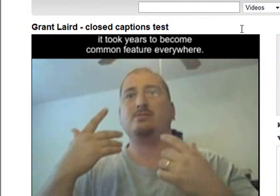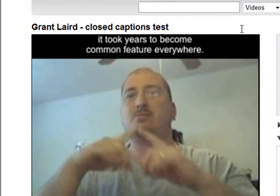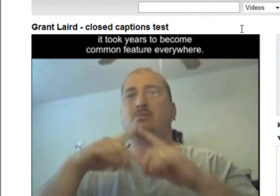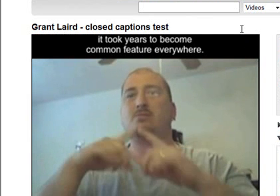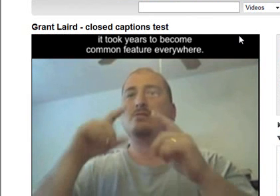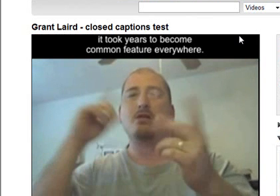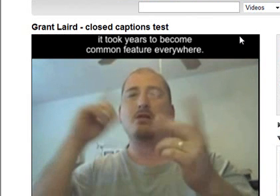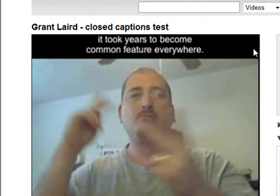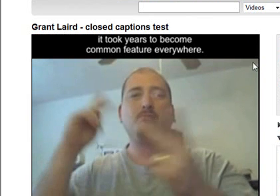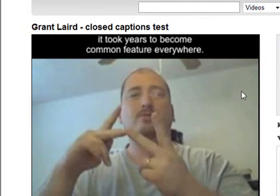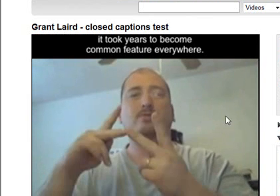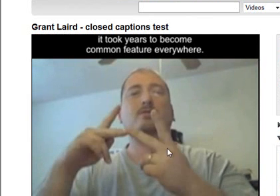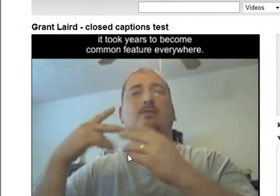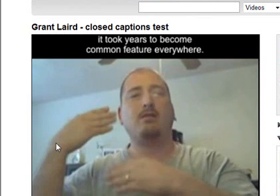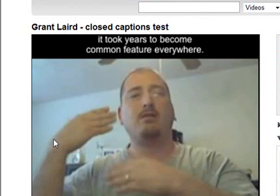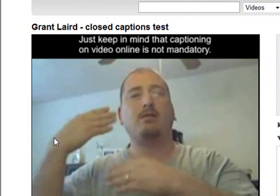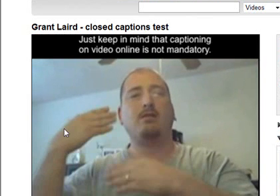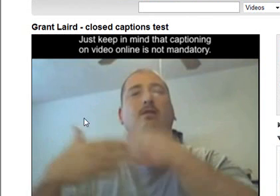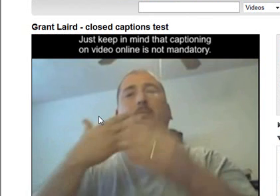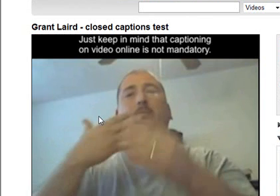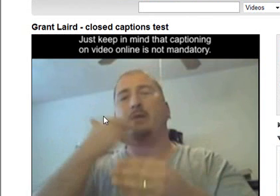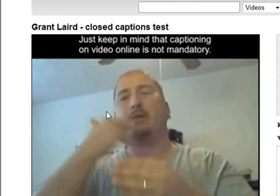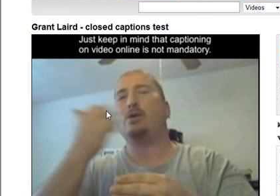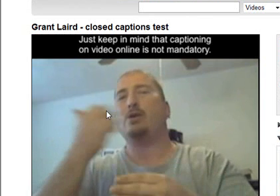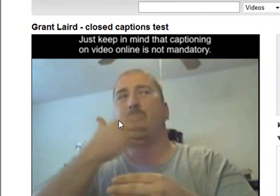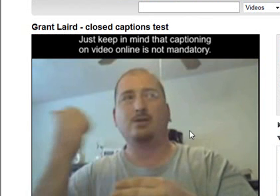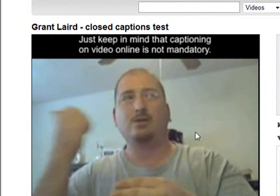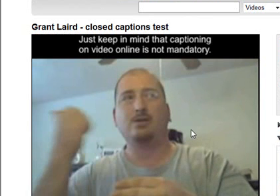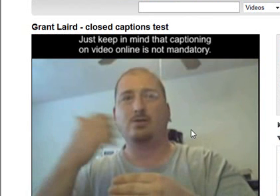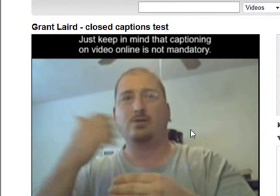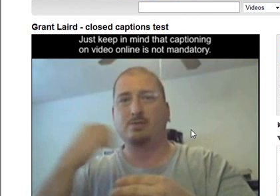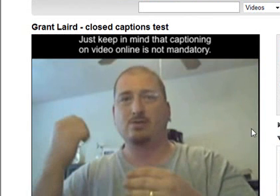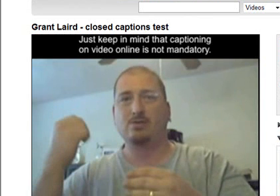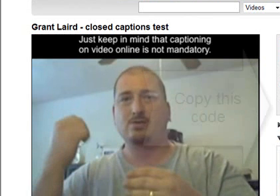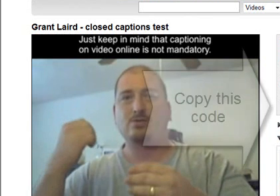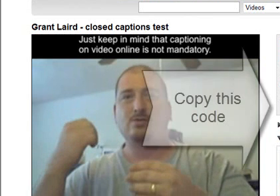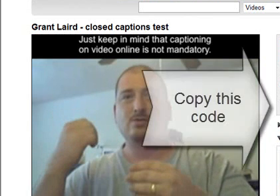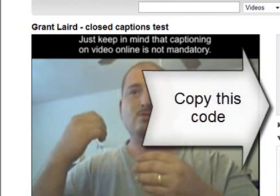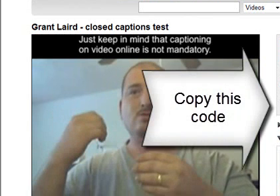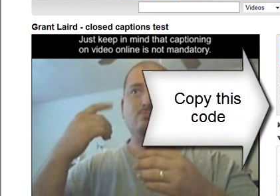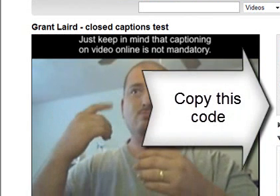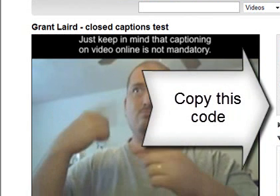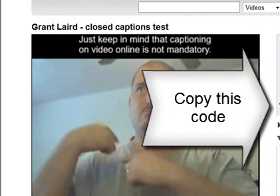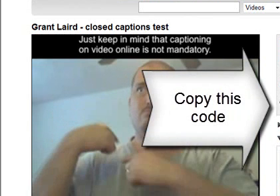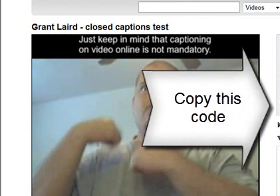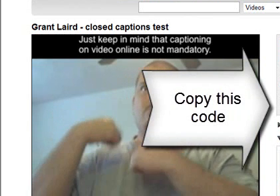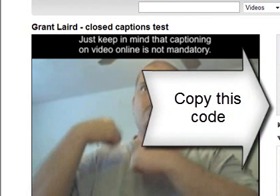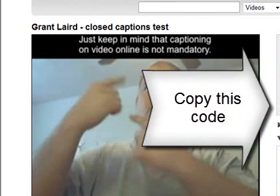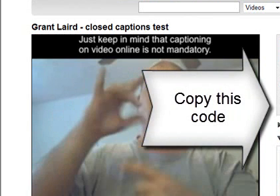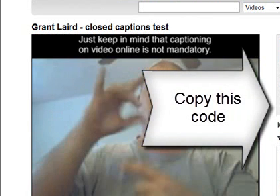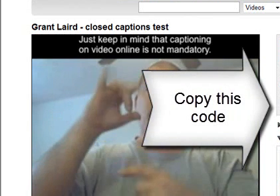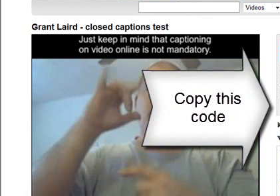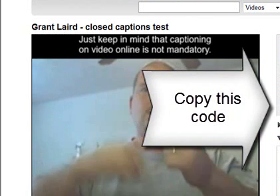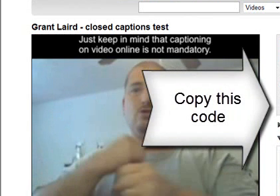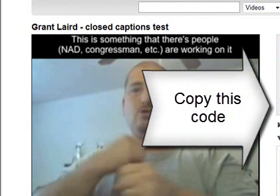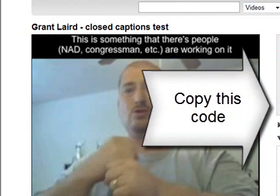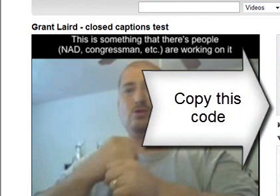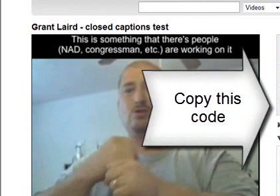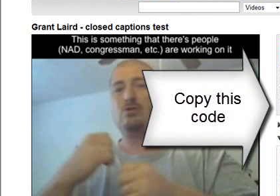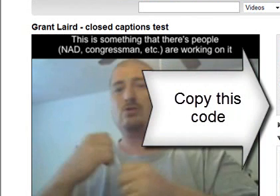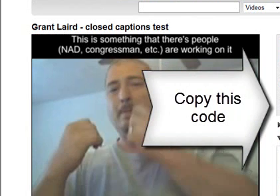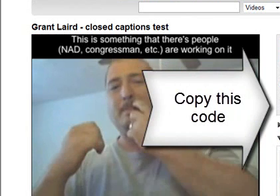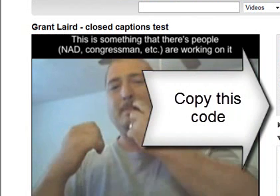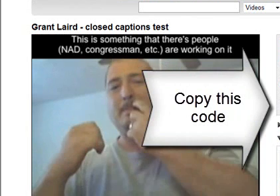alright so let's say I want to embed this video into my YouTube course I go over here where it says embed